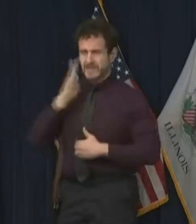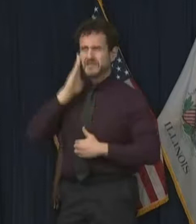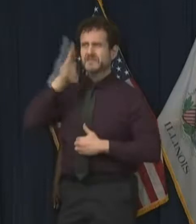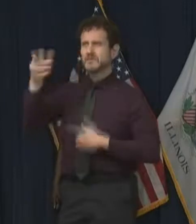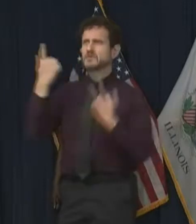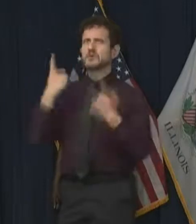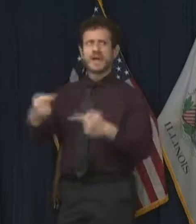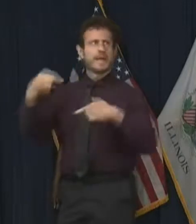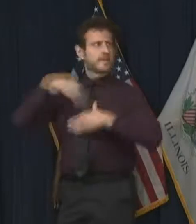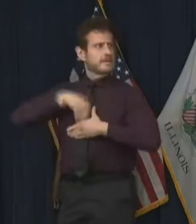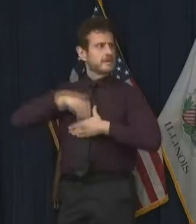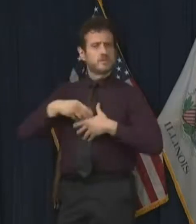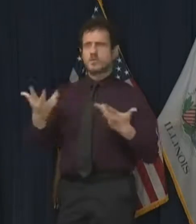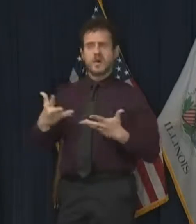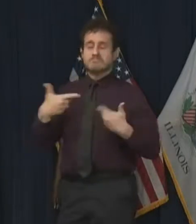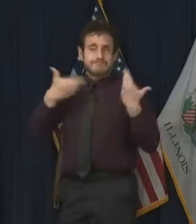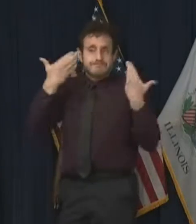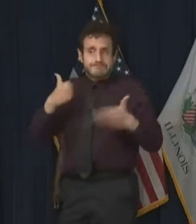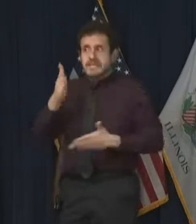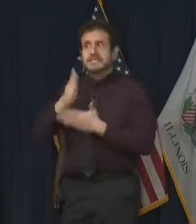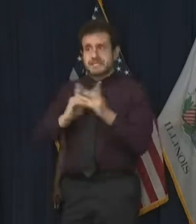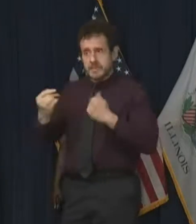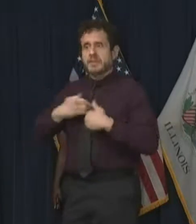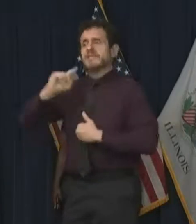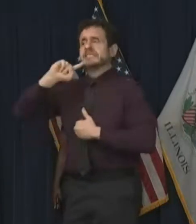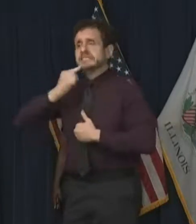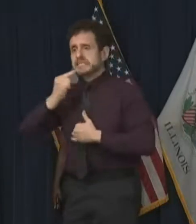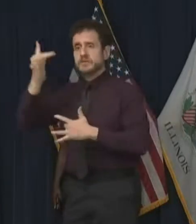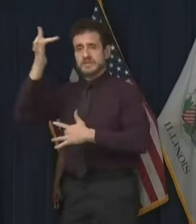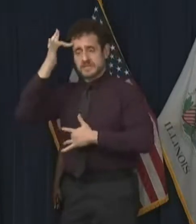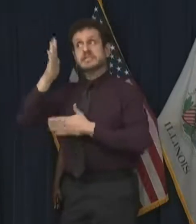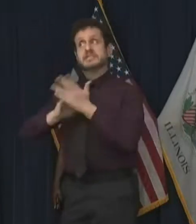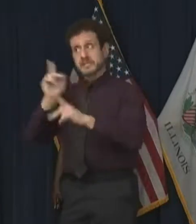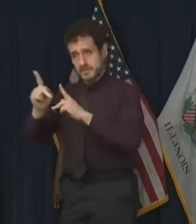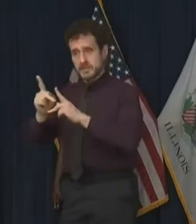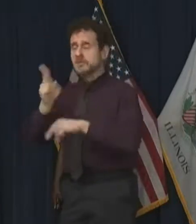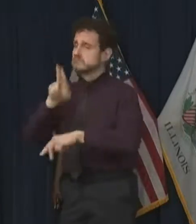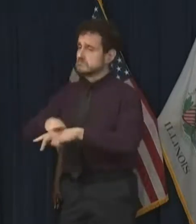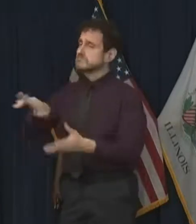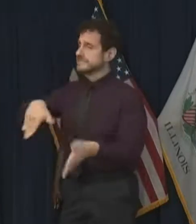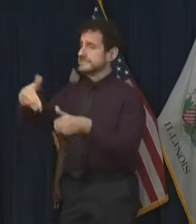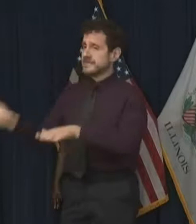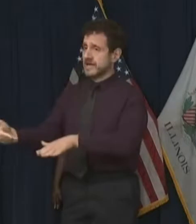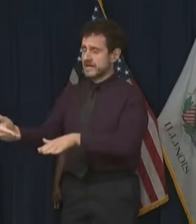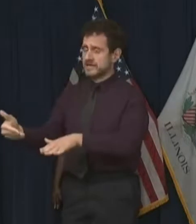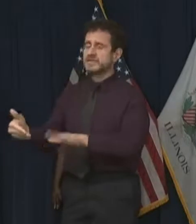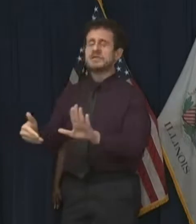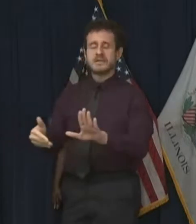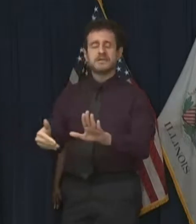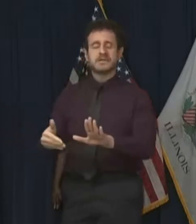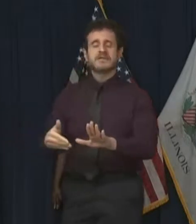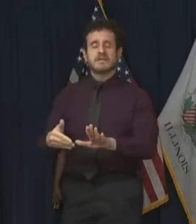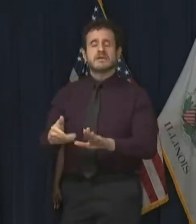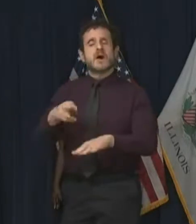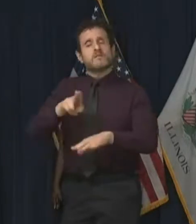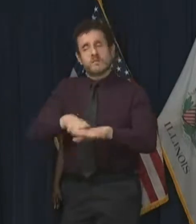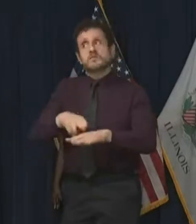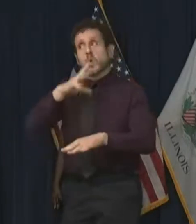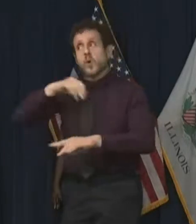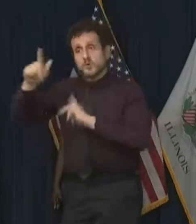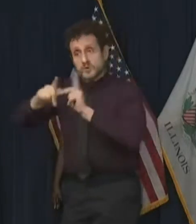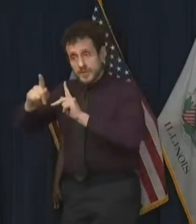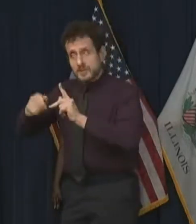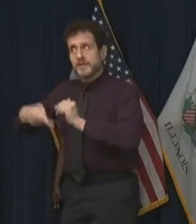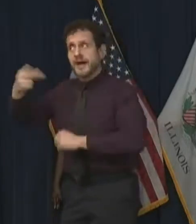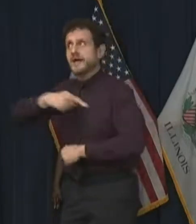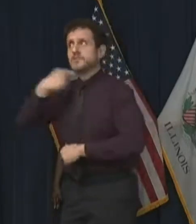severe symptoms, and in some cases, of course, death. And yes, the older you are, the higher the risk, but we also know that